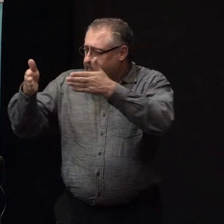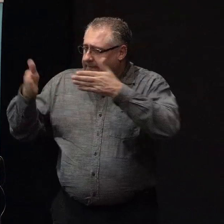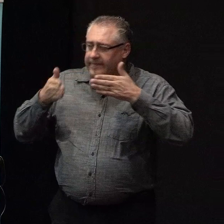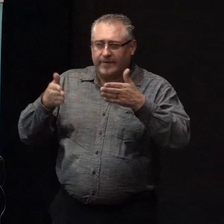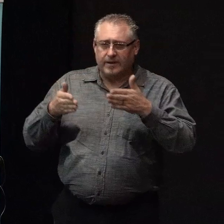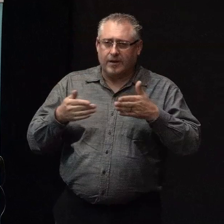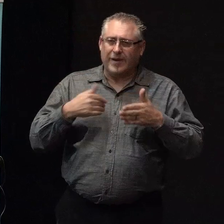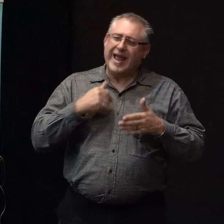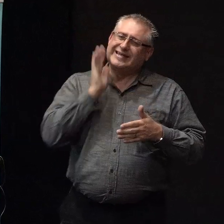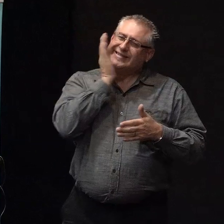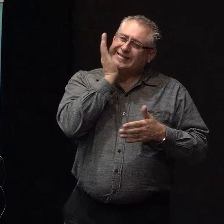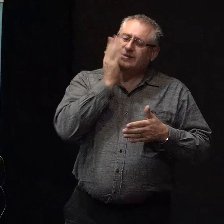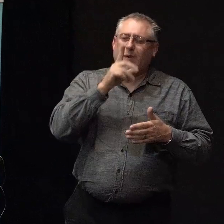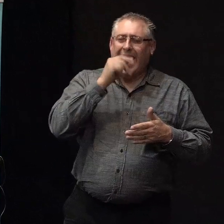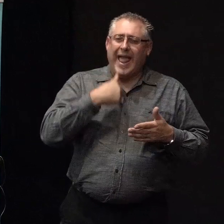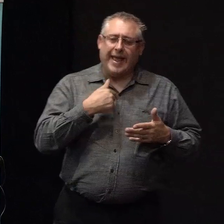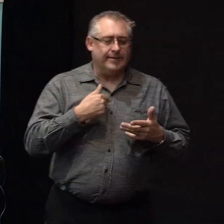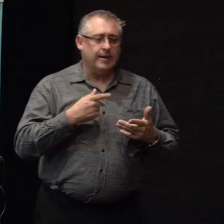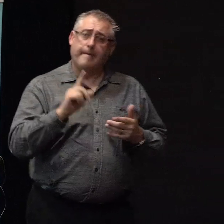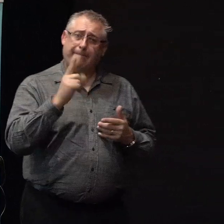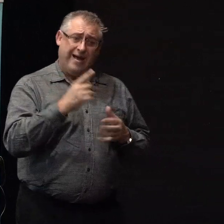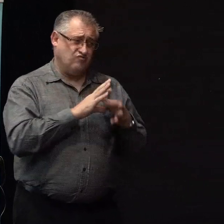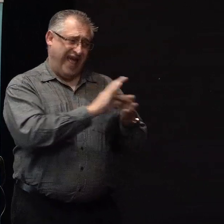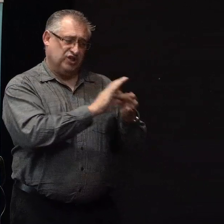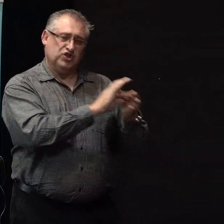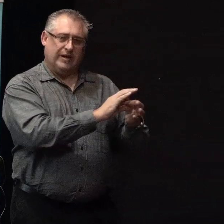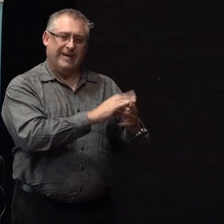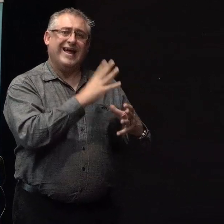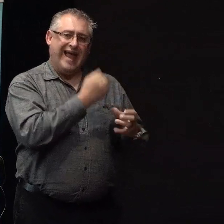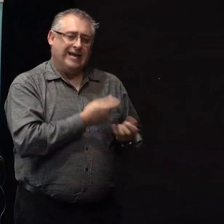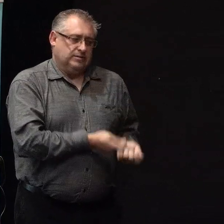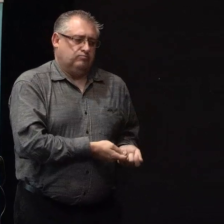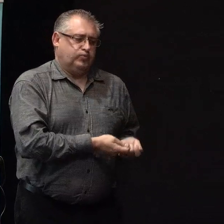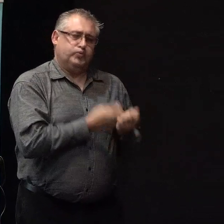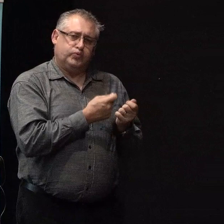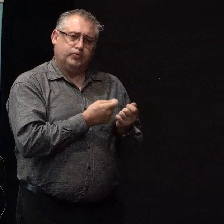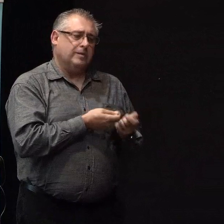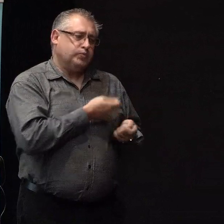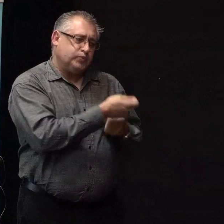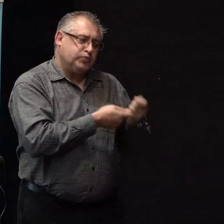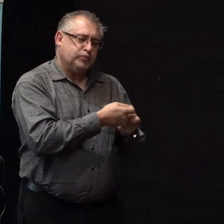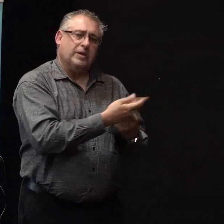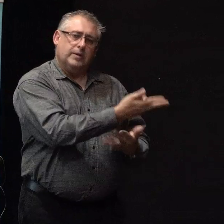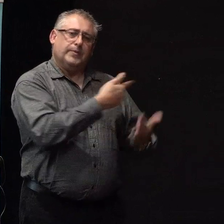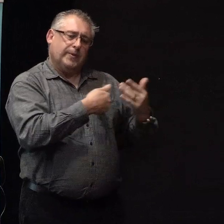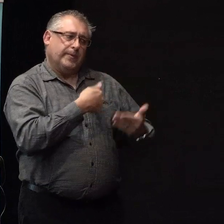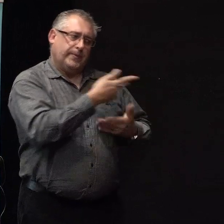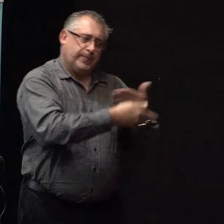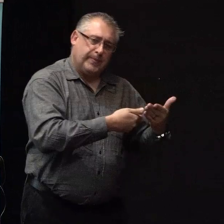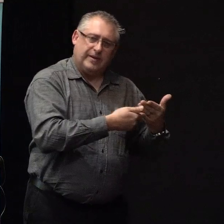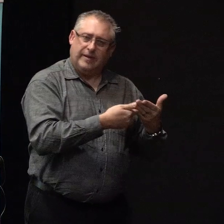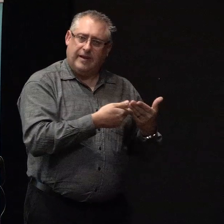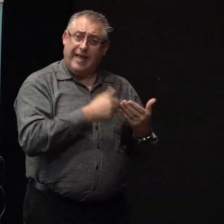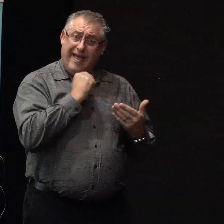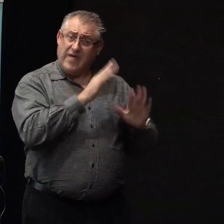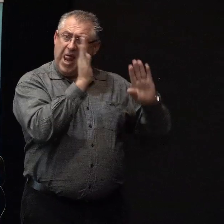pretty tolerant, especially during that early phase. But relationships do take nurturing. They take feeding into. They take looking after. And you can't